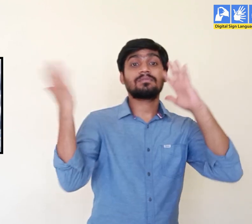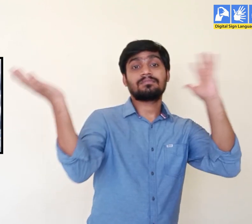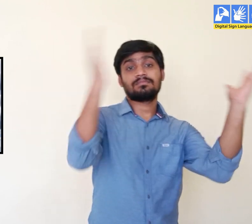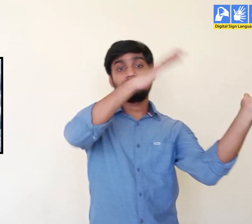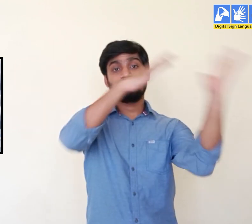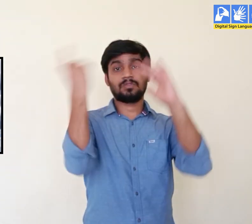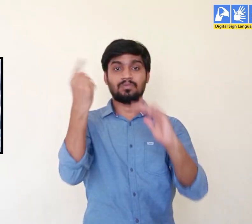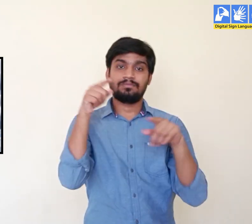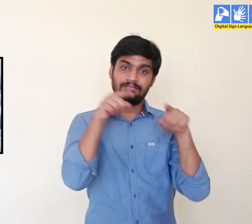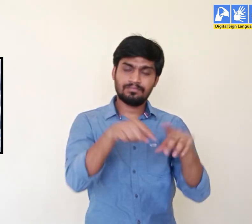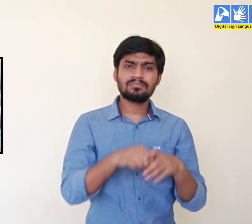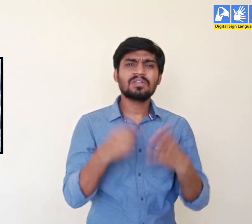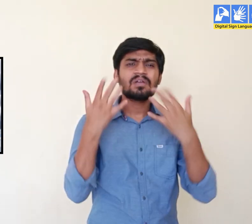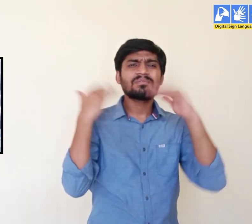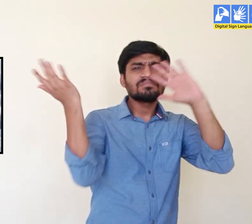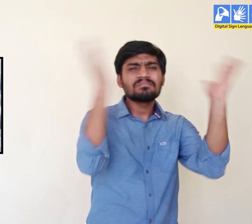The vehicles related to air transport.